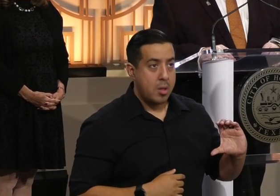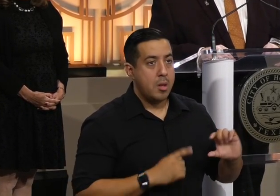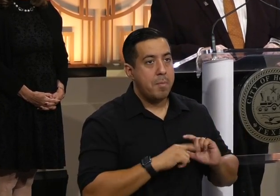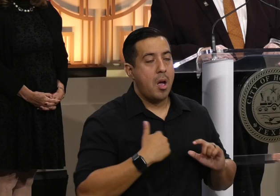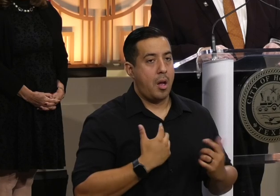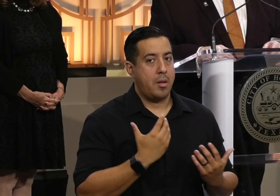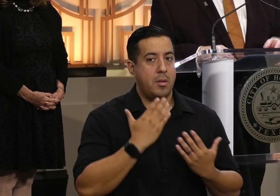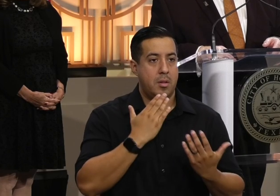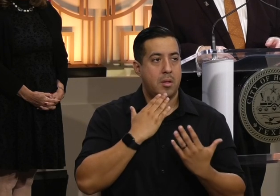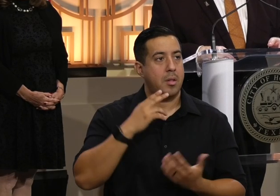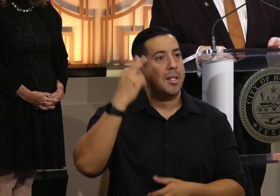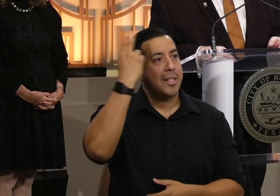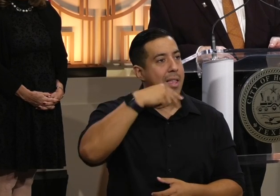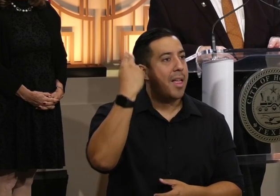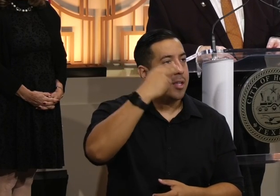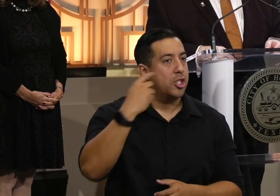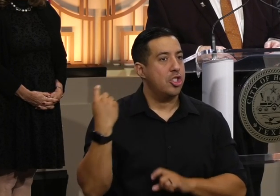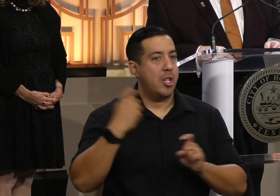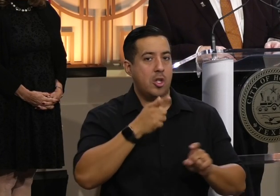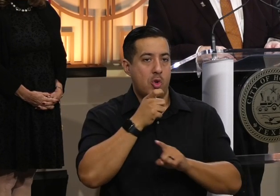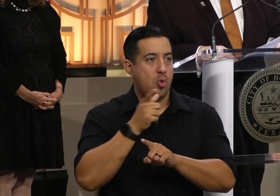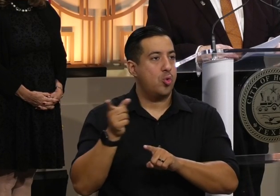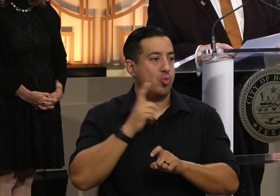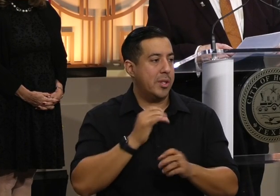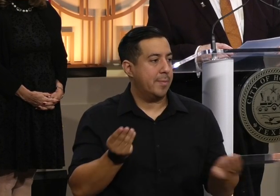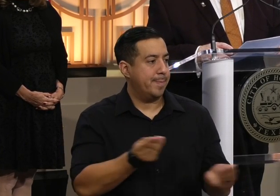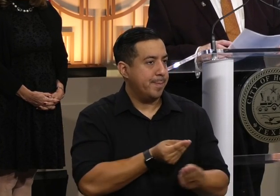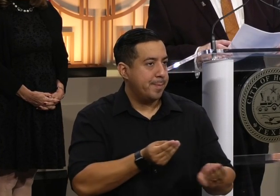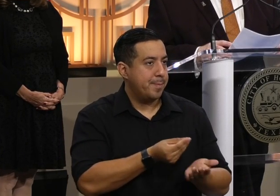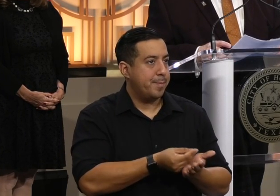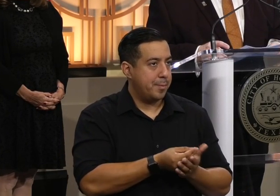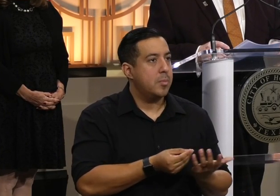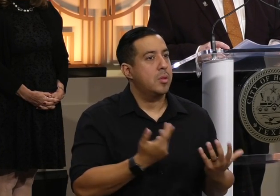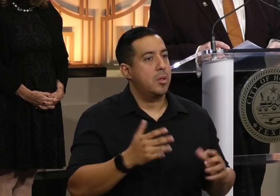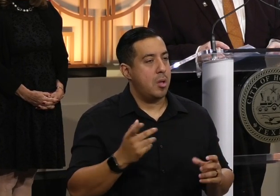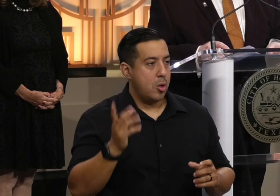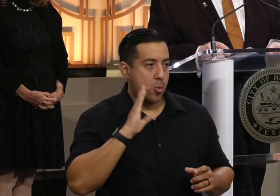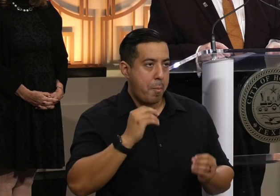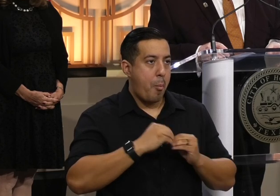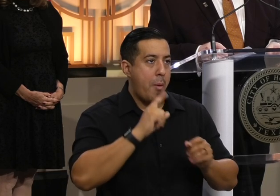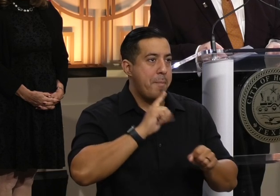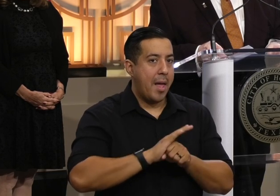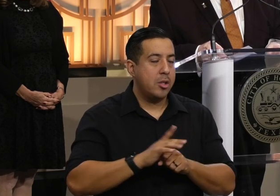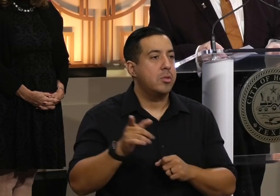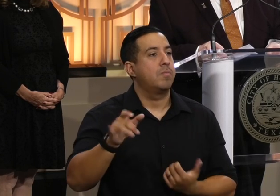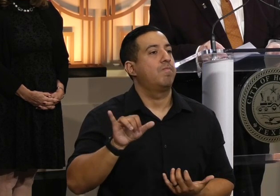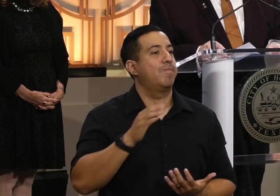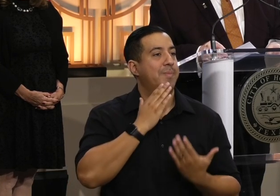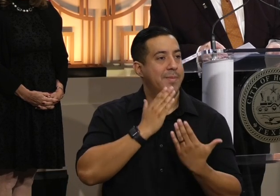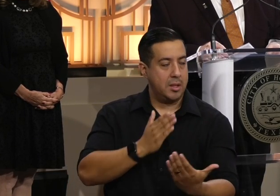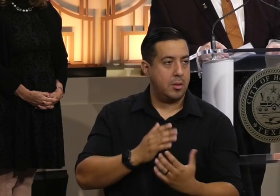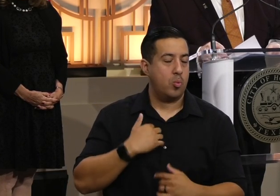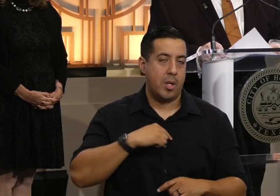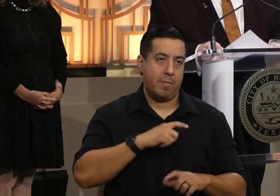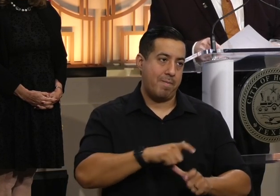from Catholic Charities who serves as our fiduciary that more is on the way, that pledges are being made, and we have tremendous